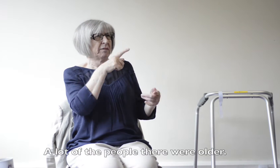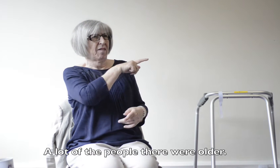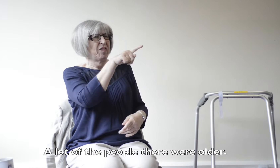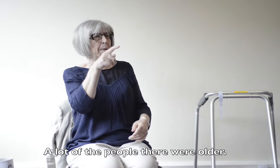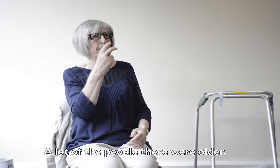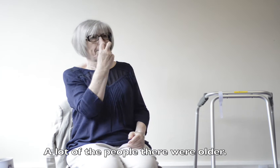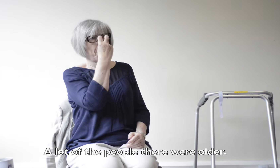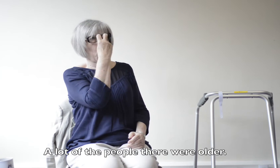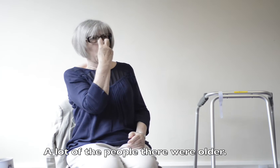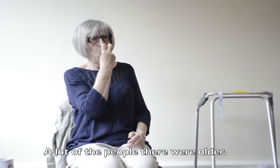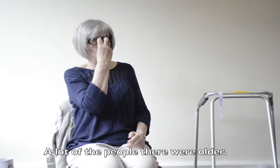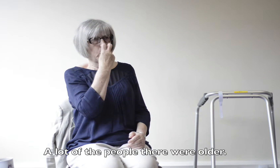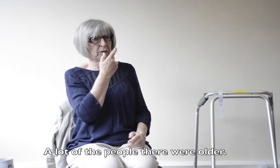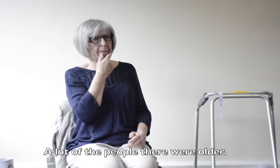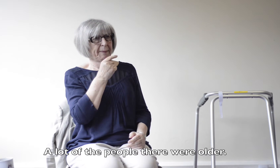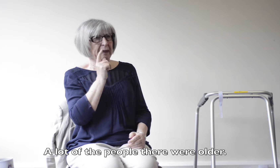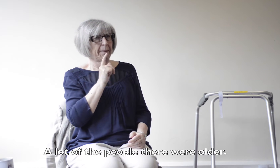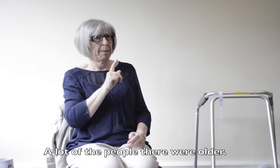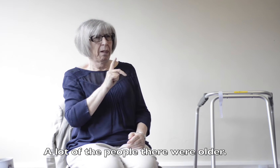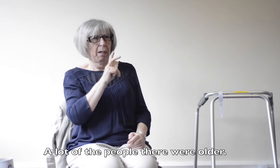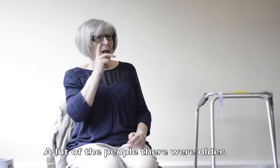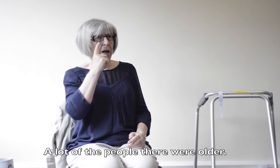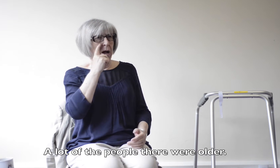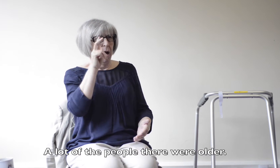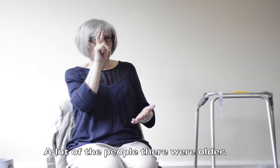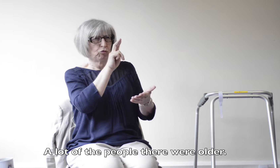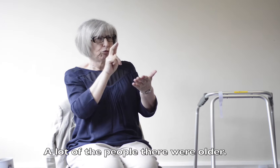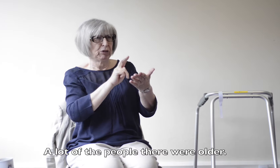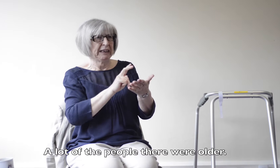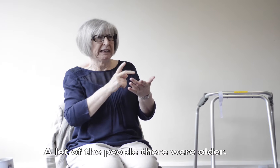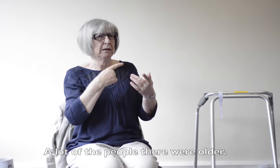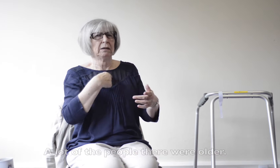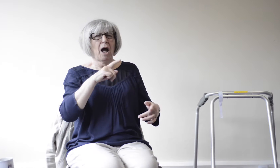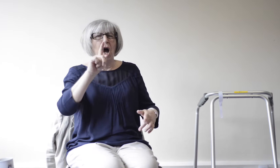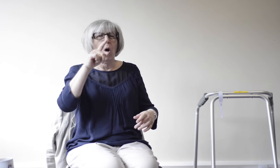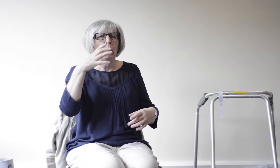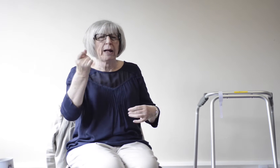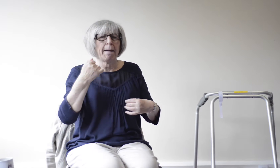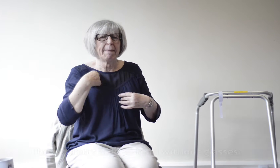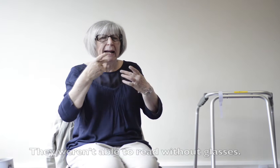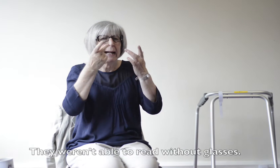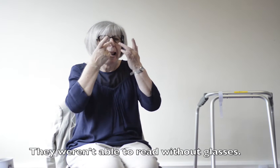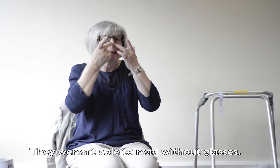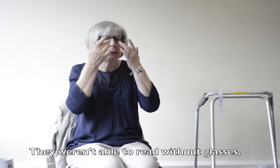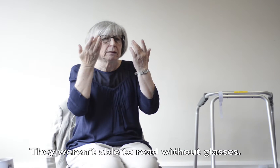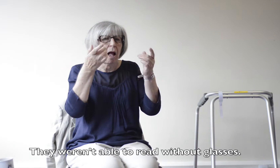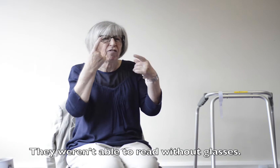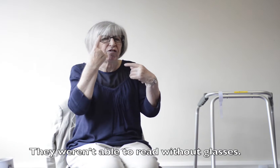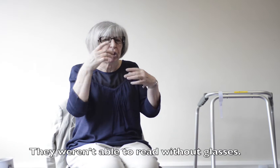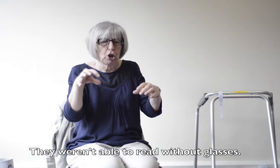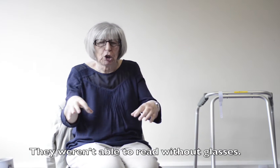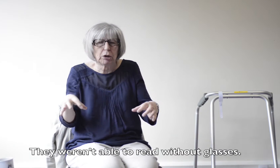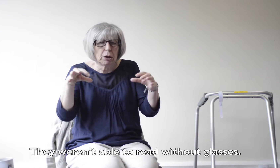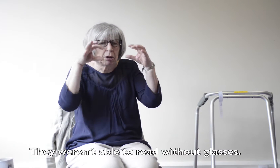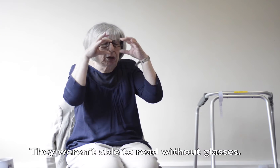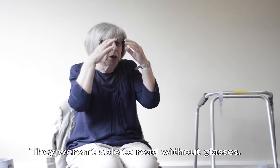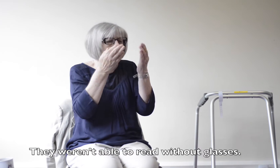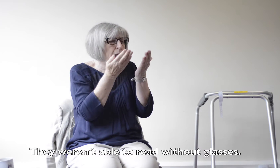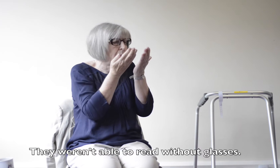A lot of the people there were older. And they didn't necessarily, they weren't able to read. They had to have